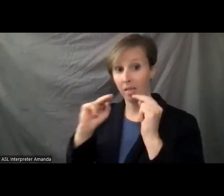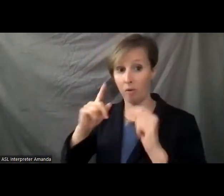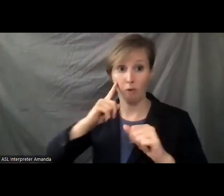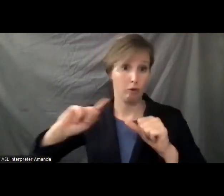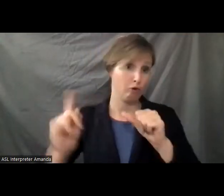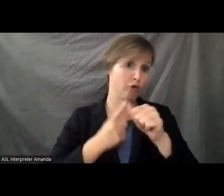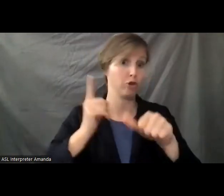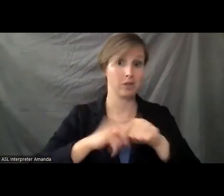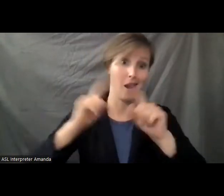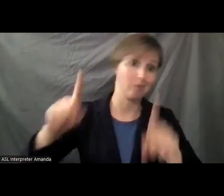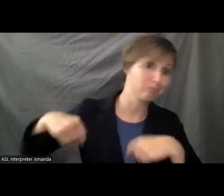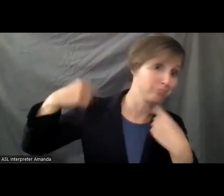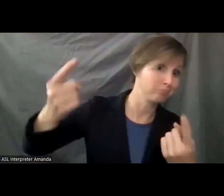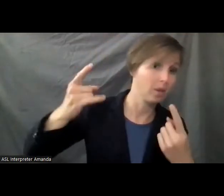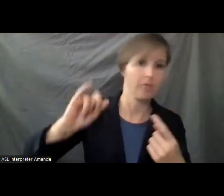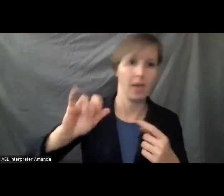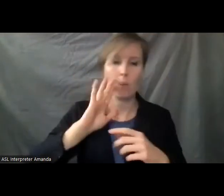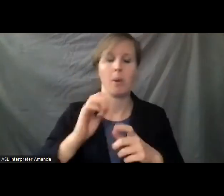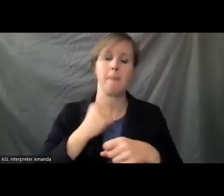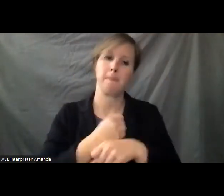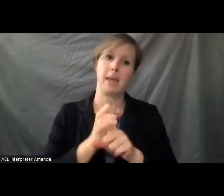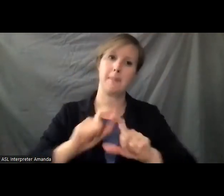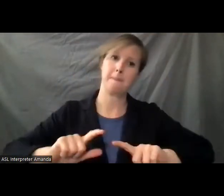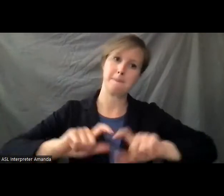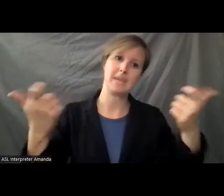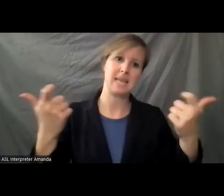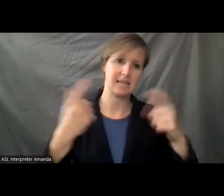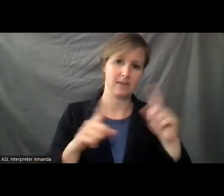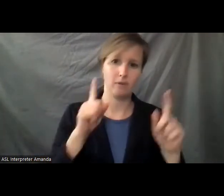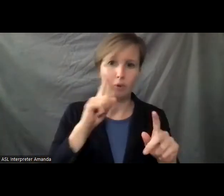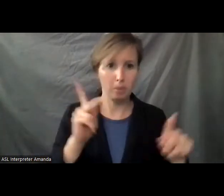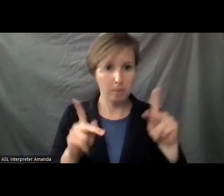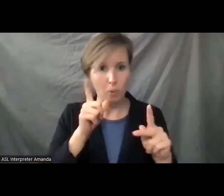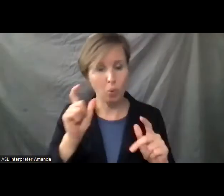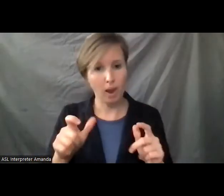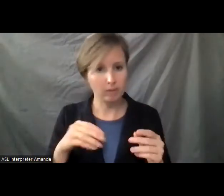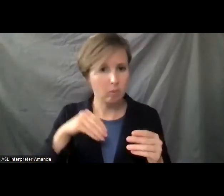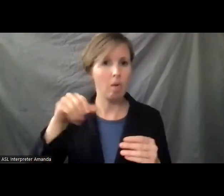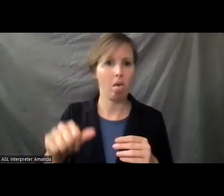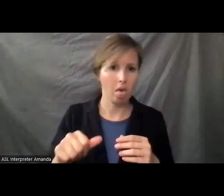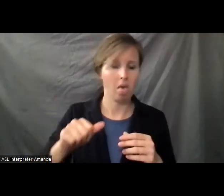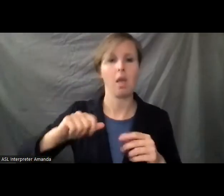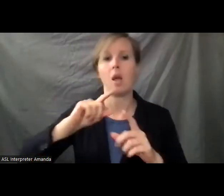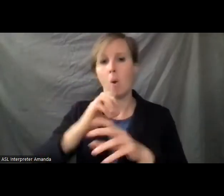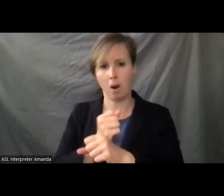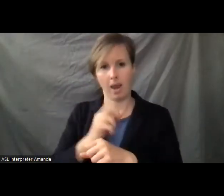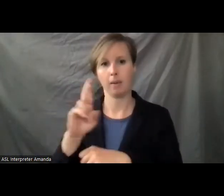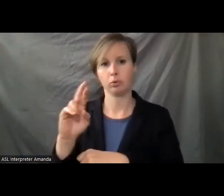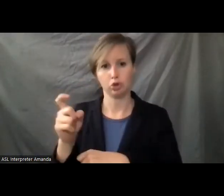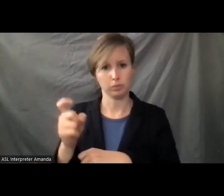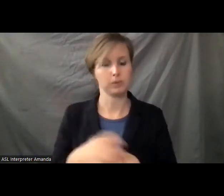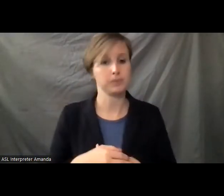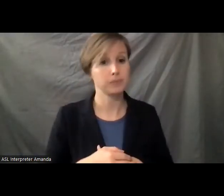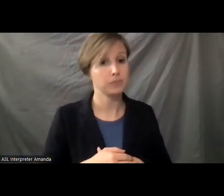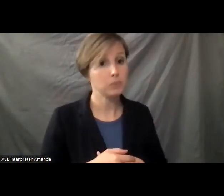history. And that's going to make an enormous difference for all those people with disabilities that have to fulfill prescriptions. It also extends the